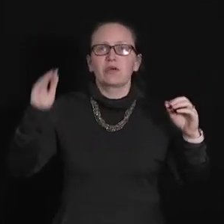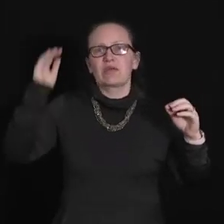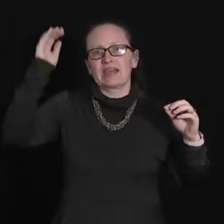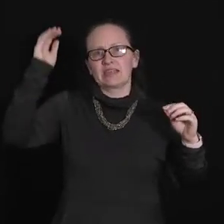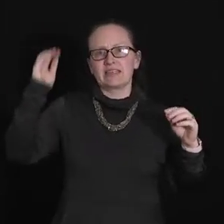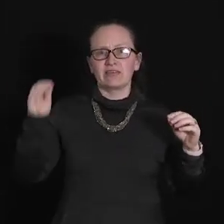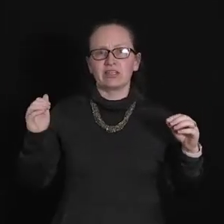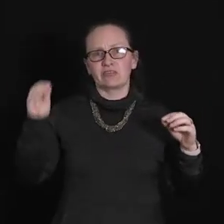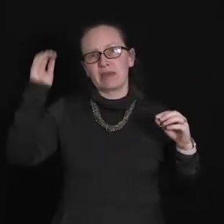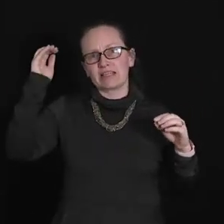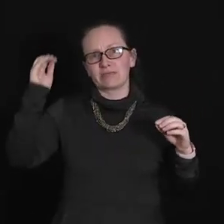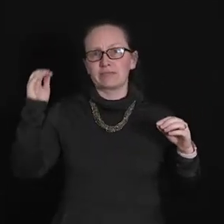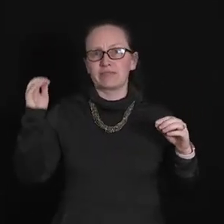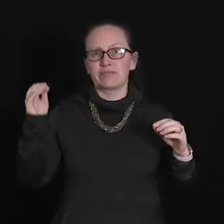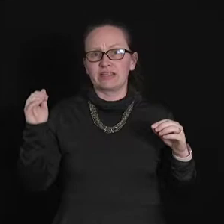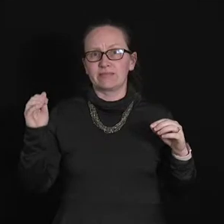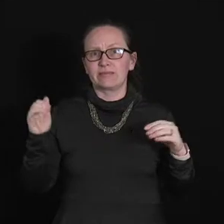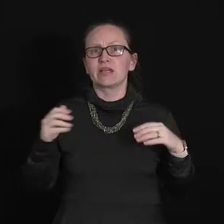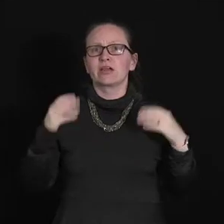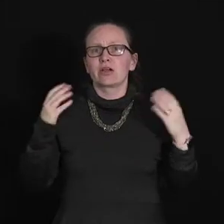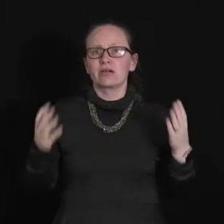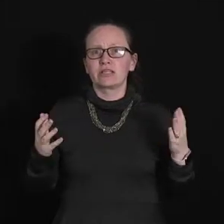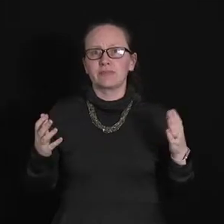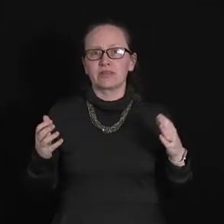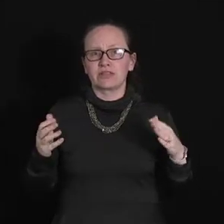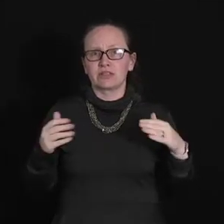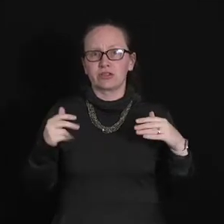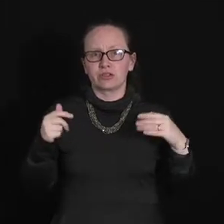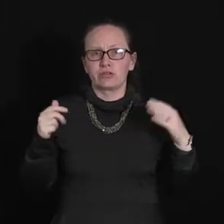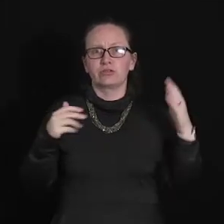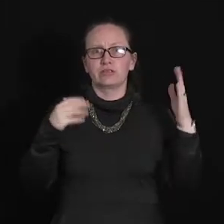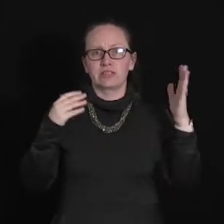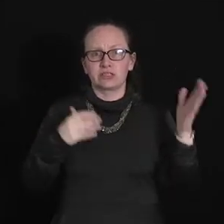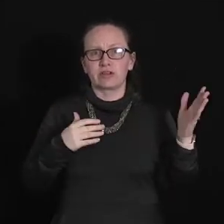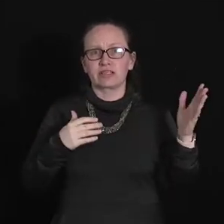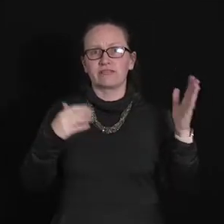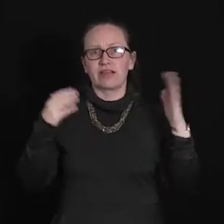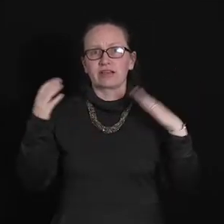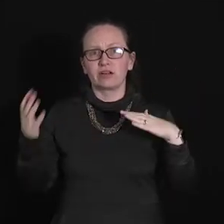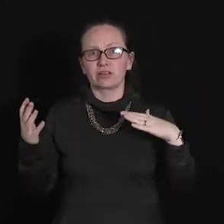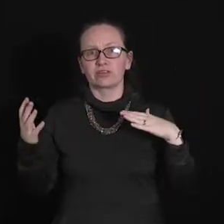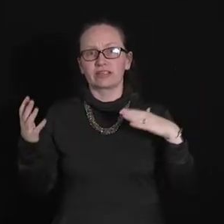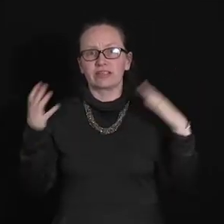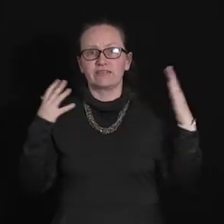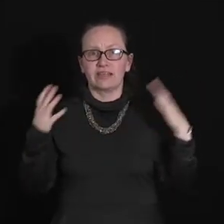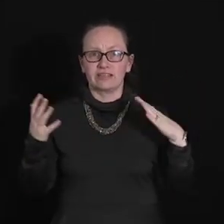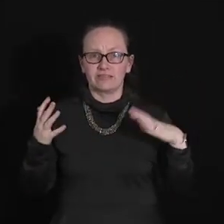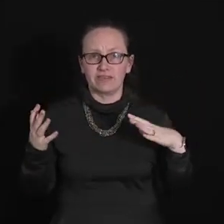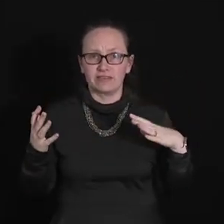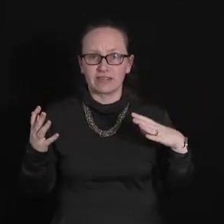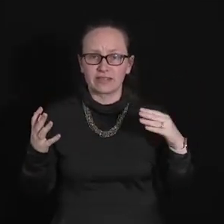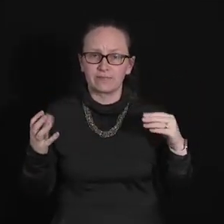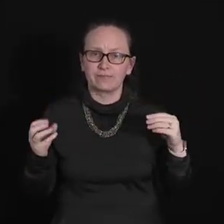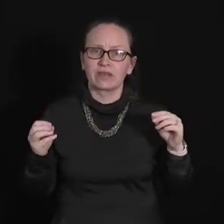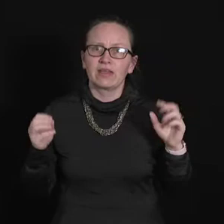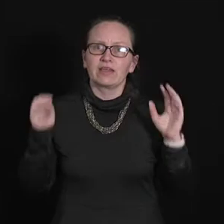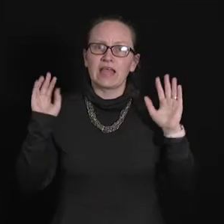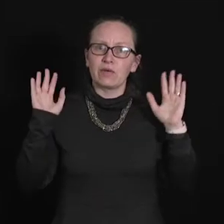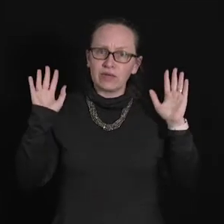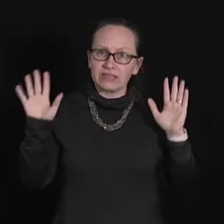we get a series of maximums and minimums corresponding to destructive and constructive interference. Now we can